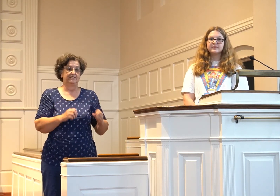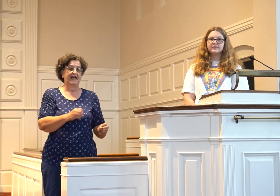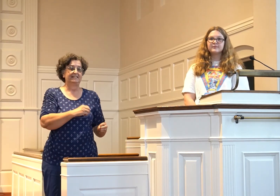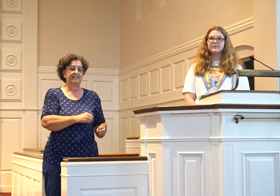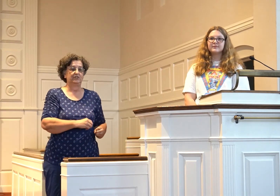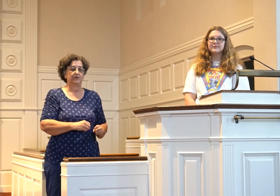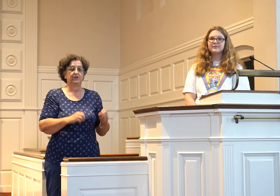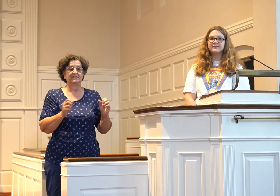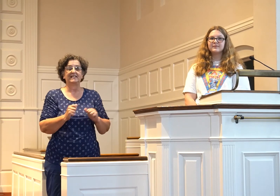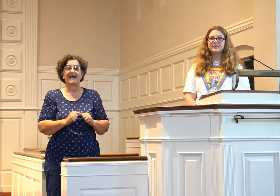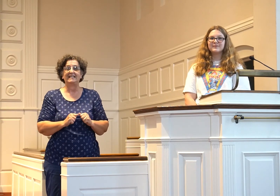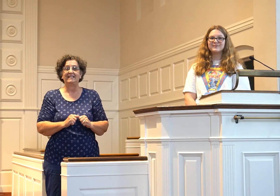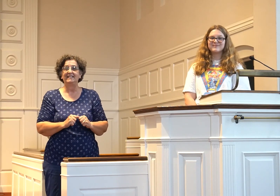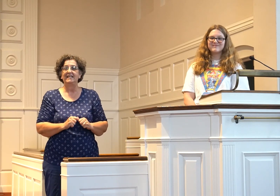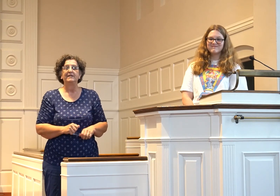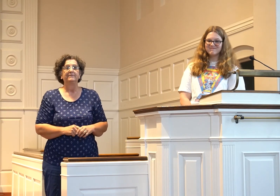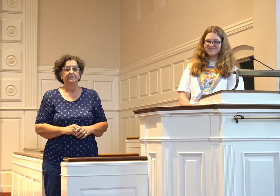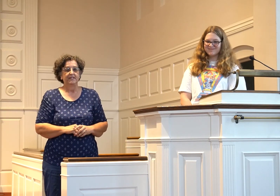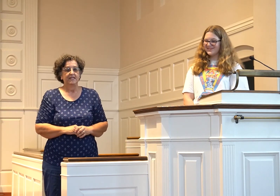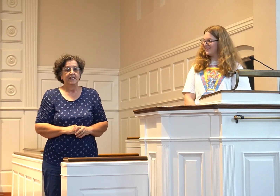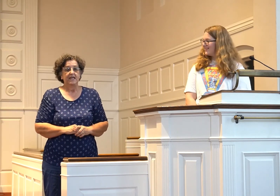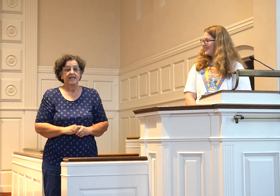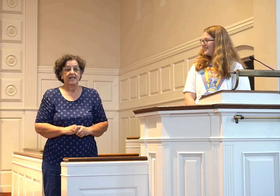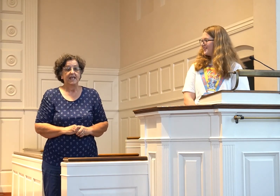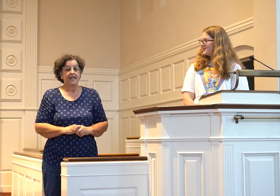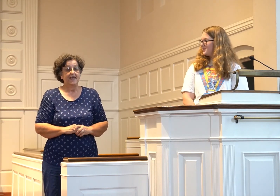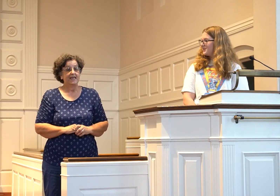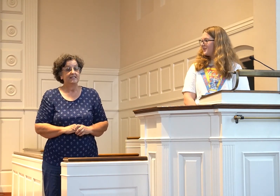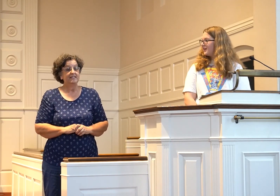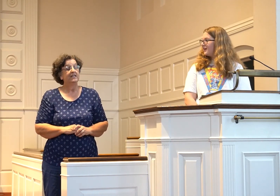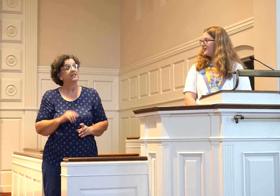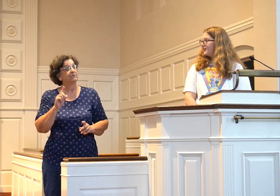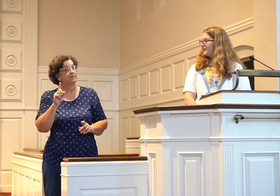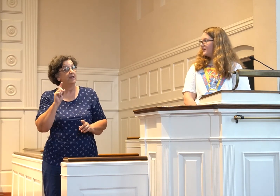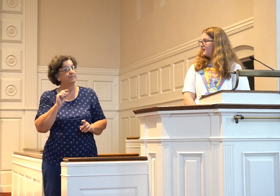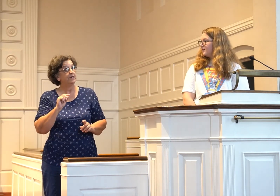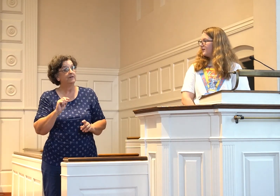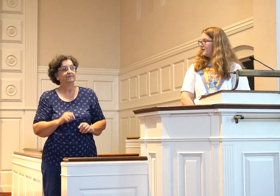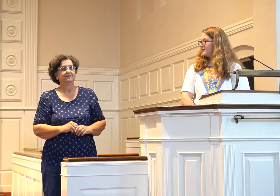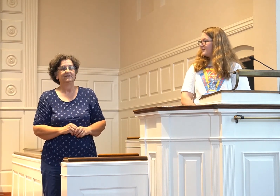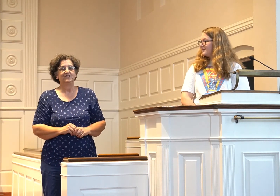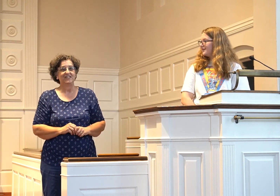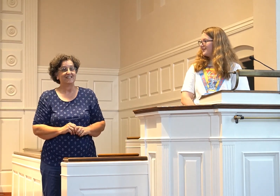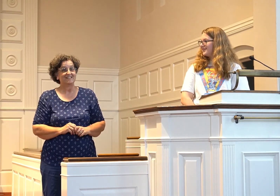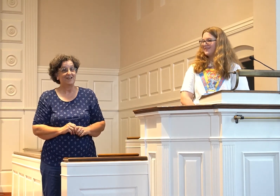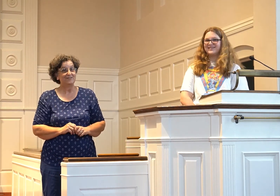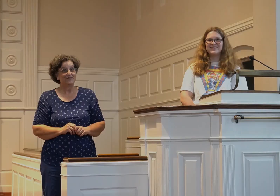dancing to it or signing it, and remember, Jesus loves you.